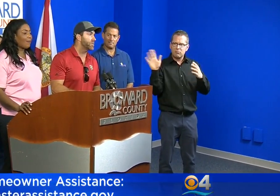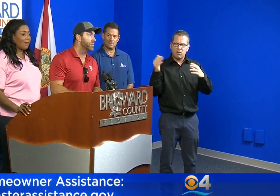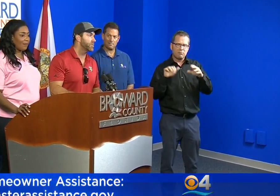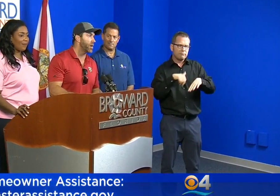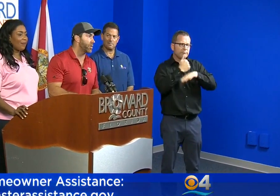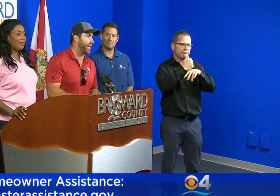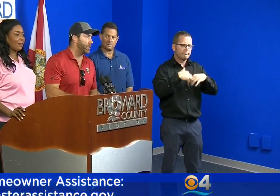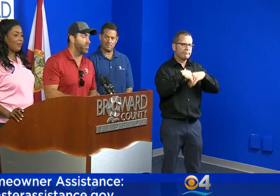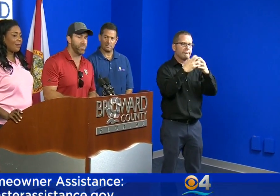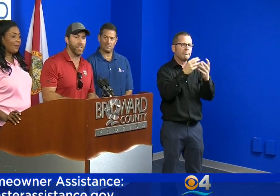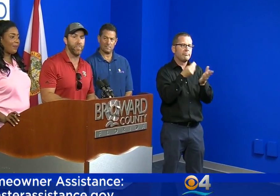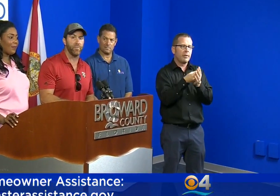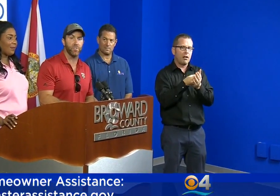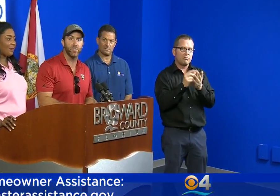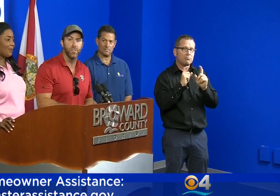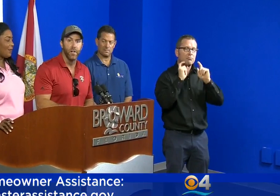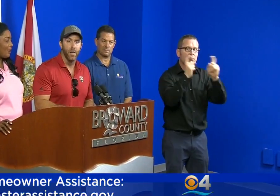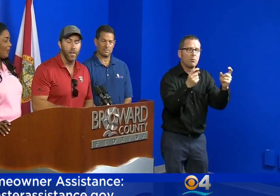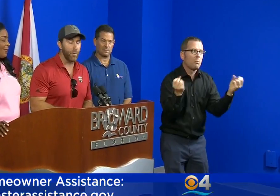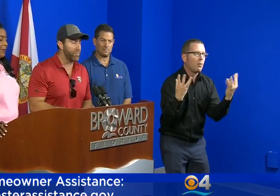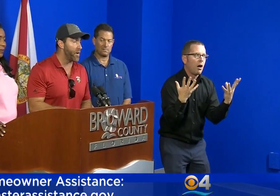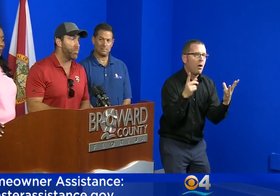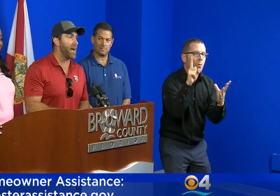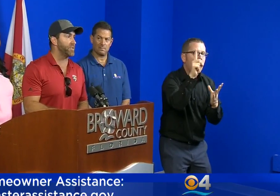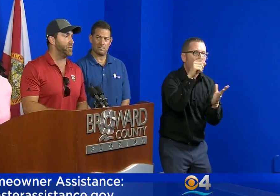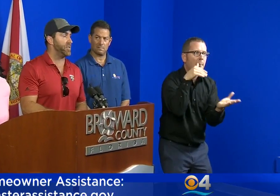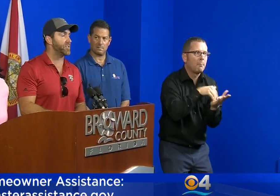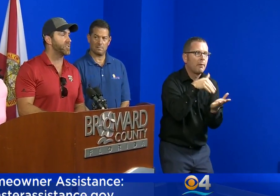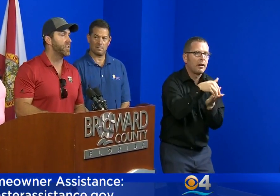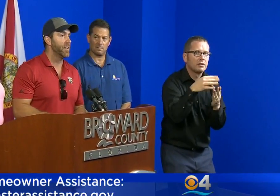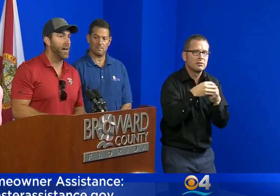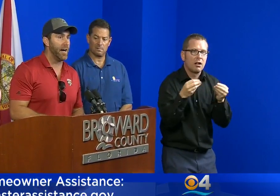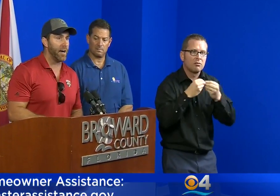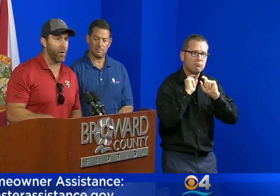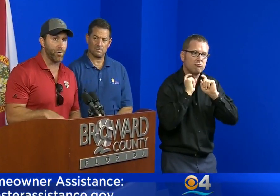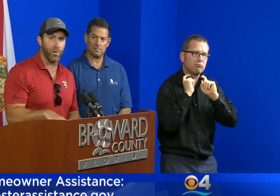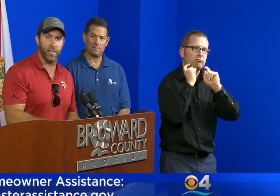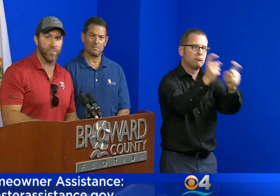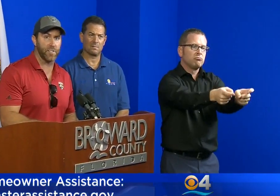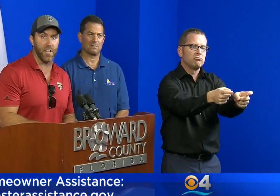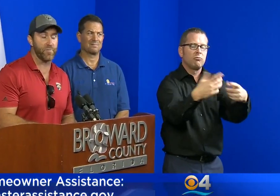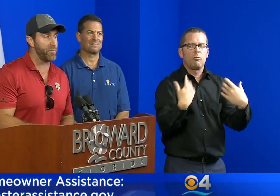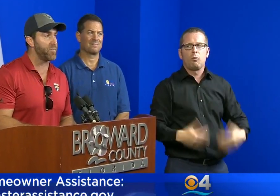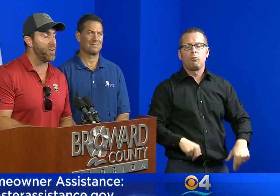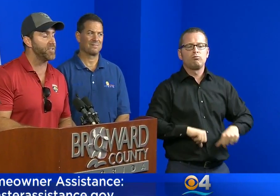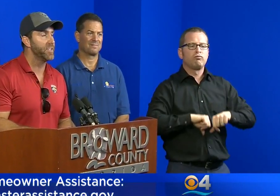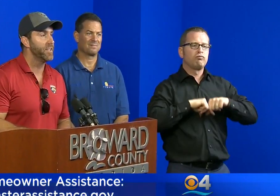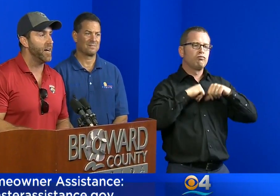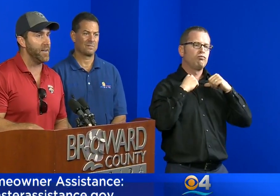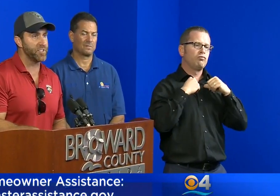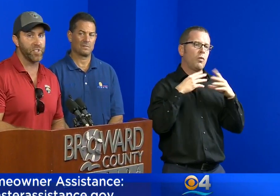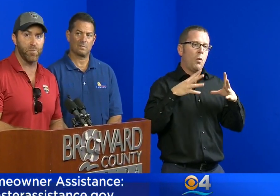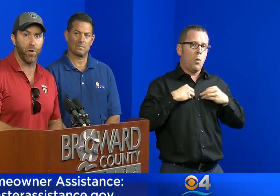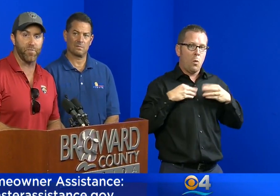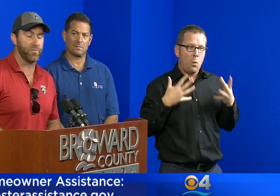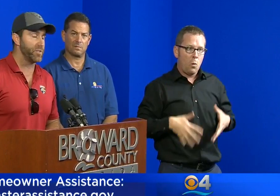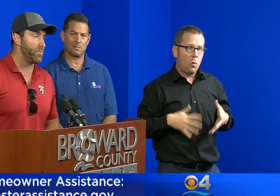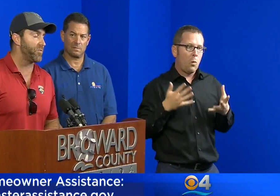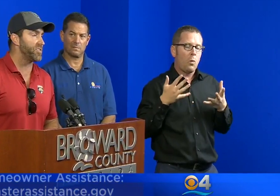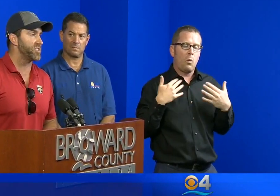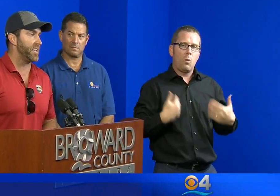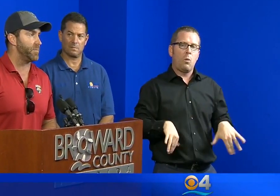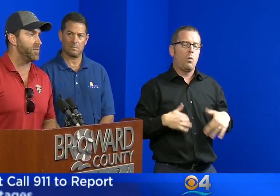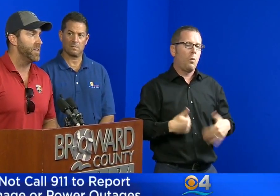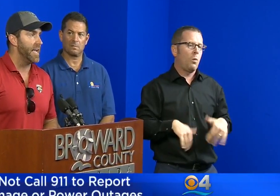to Hurricane Irma relief efforts. We're very proud to do this. Our owner has led from the front ever since he's bought